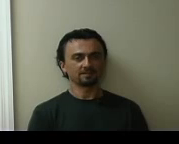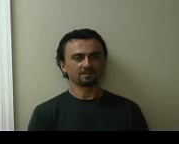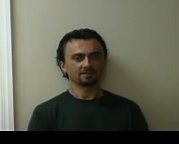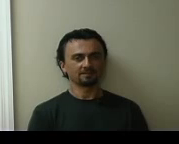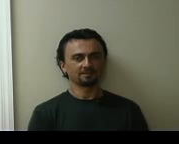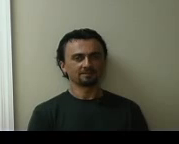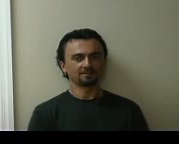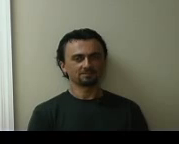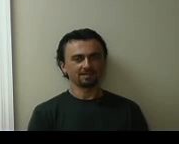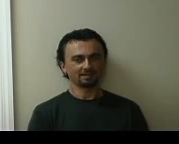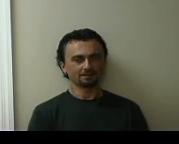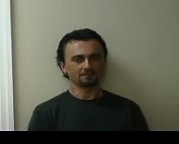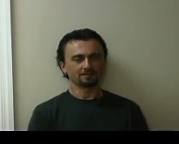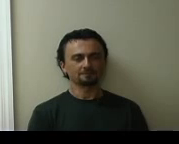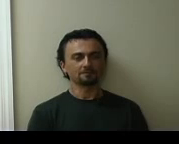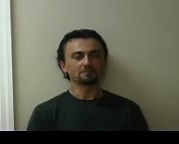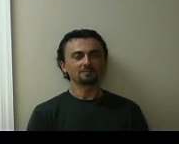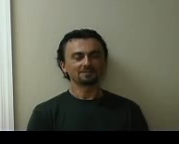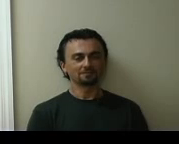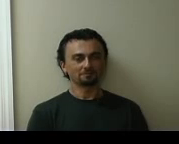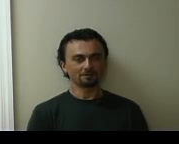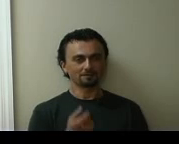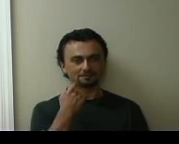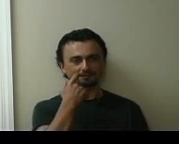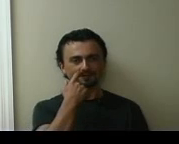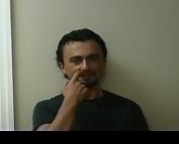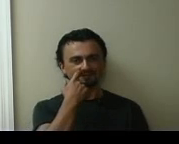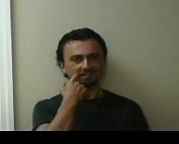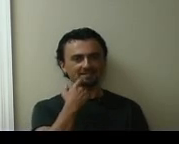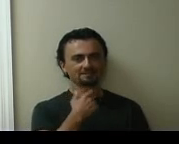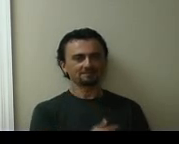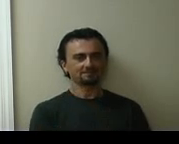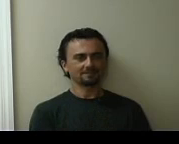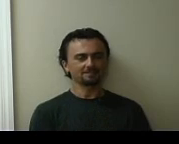not a shadow I'm going to make it grow Try to see that Okay?